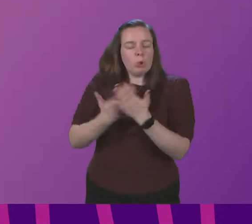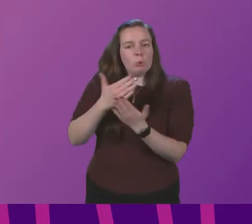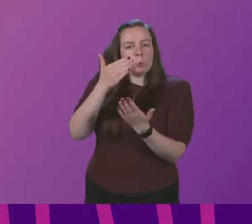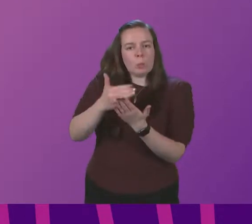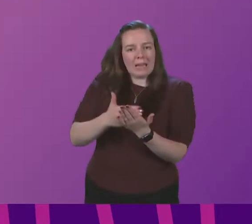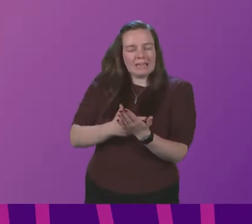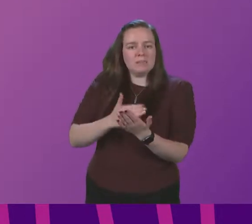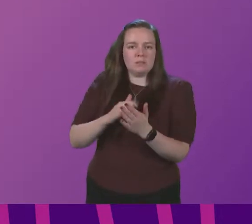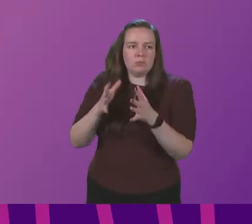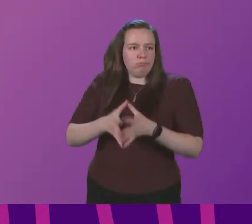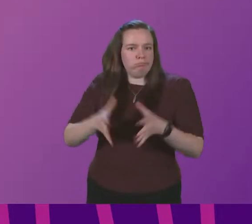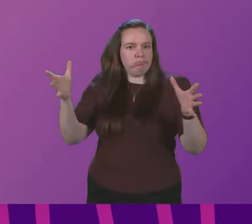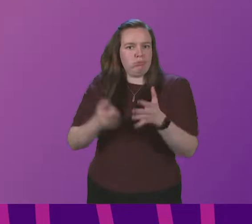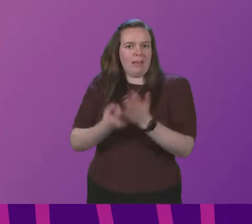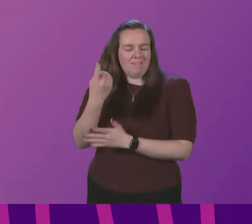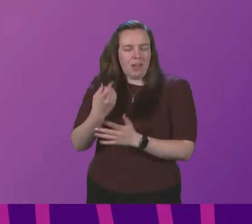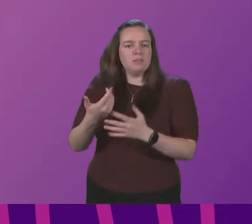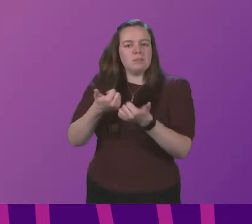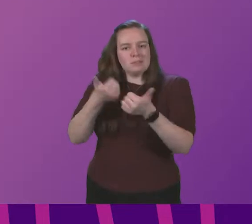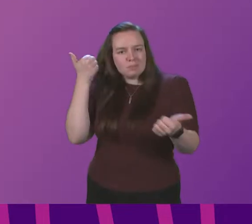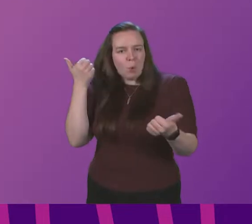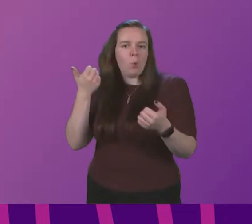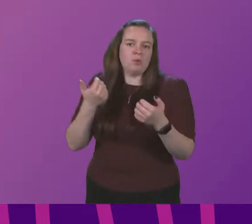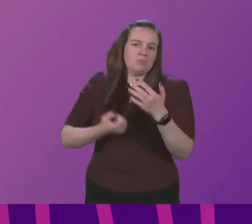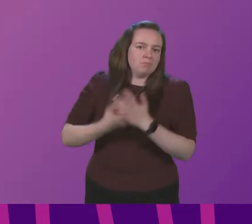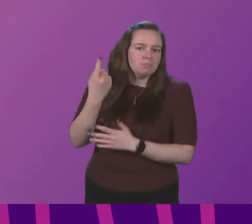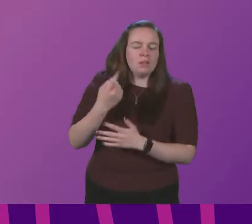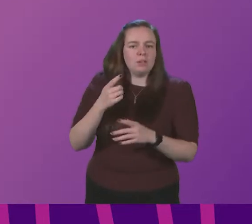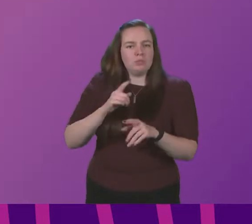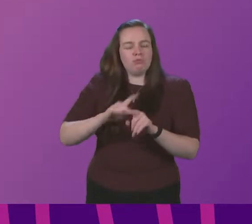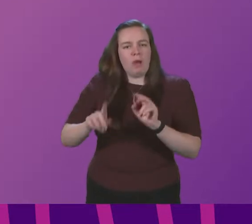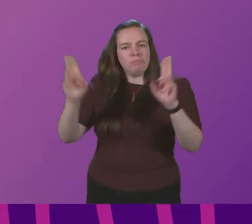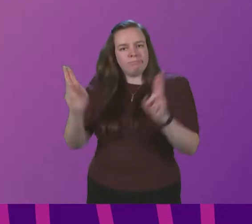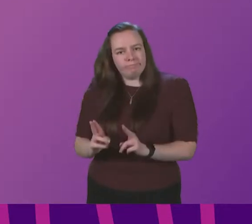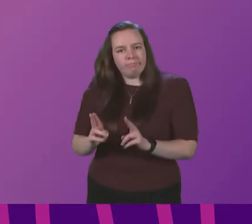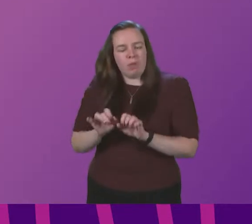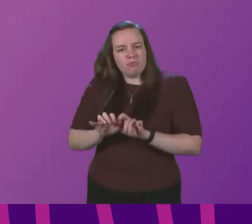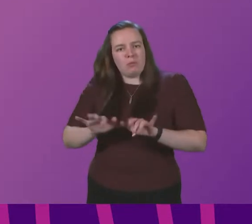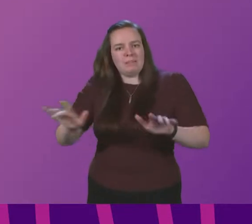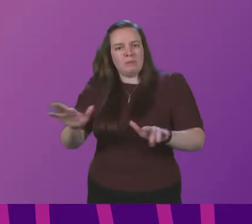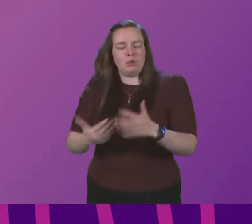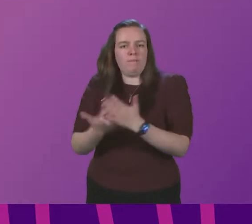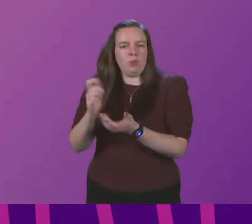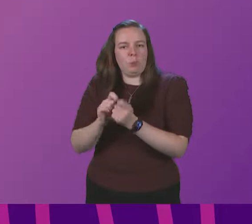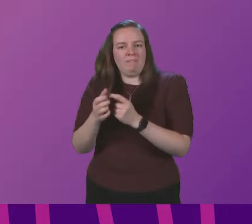to large scale events including sporting and recreation to actually help slow down the transmission of this new variant First Minister